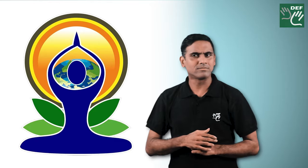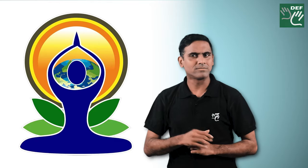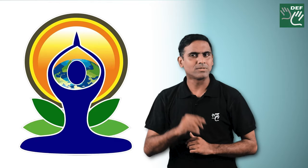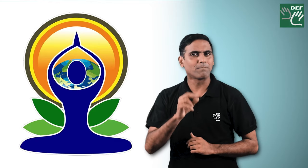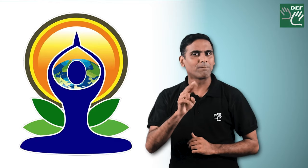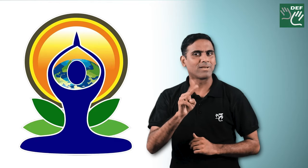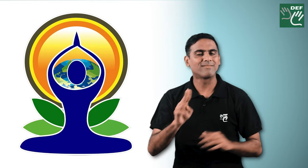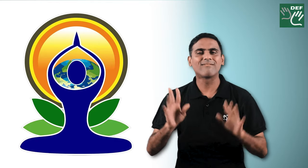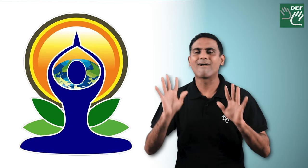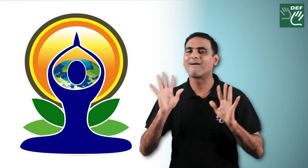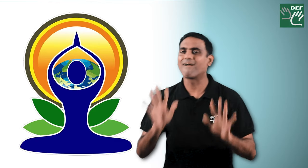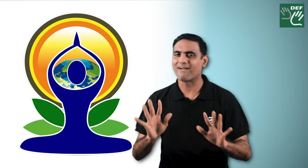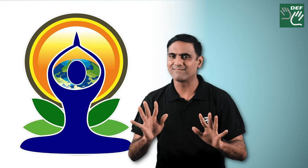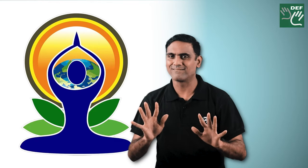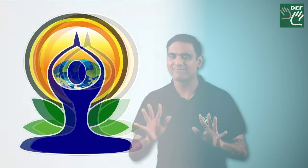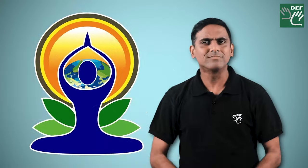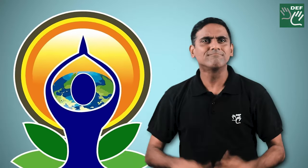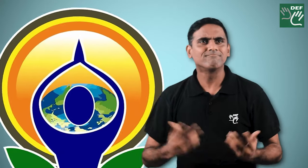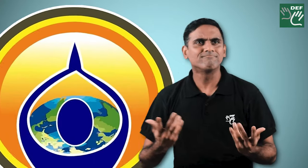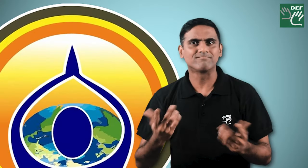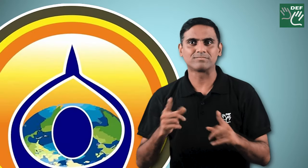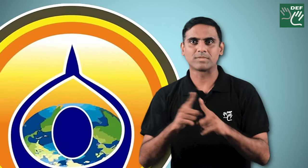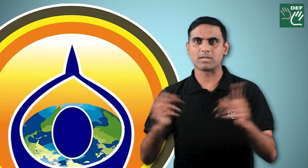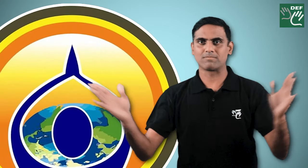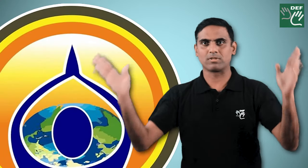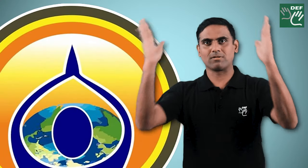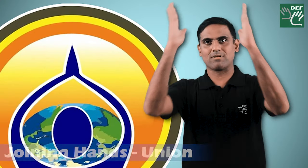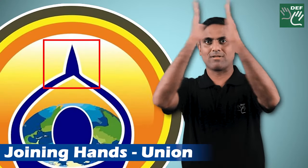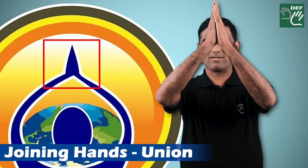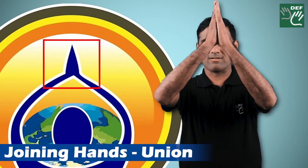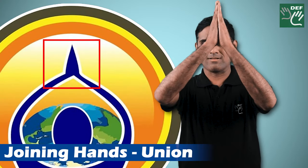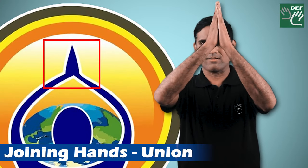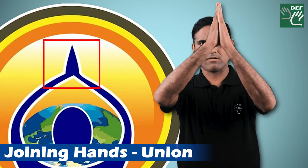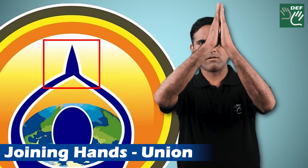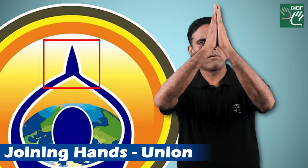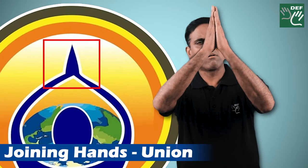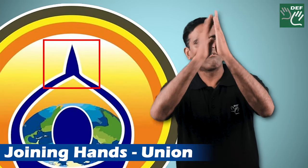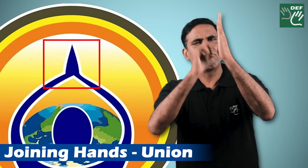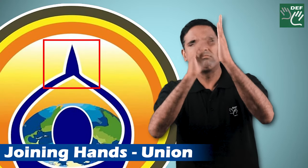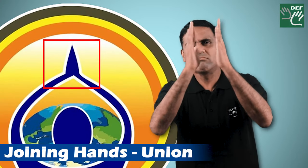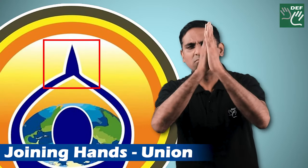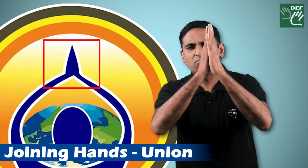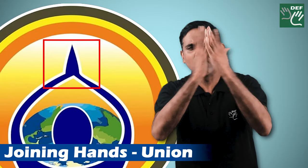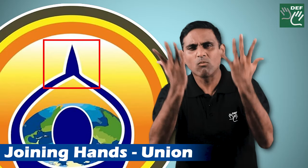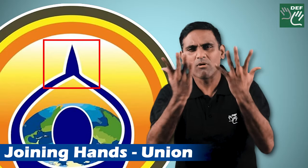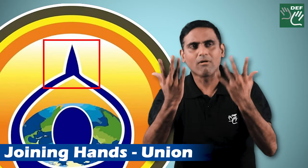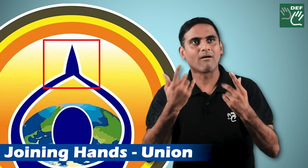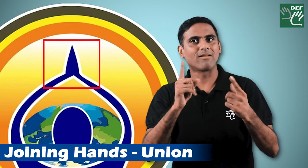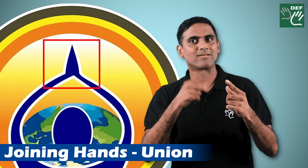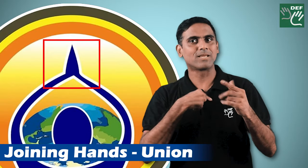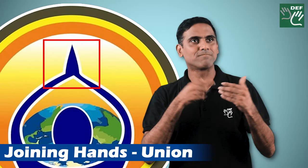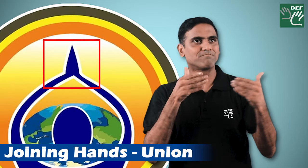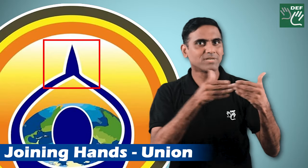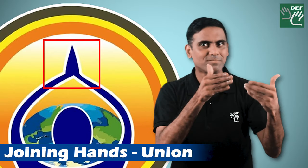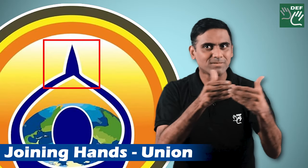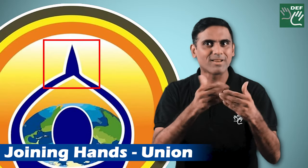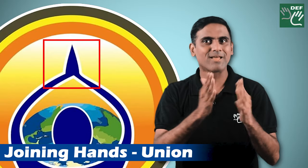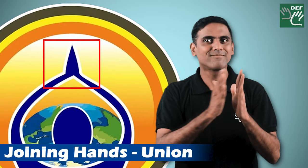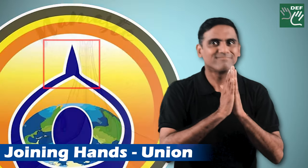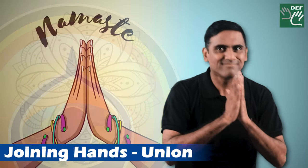the hands you can see joining hands joining hands represents the